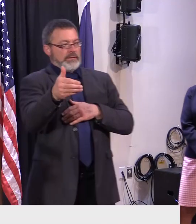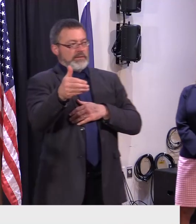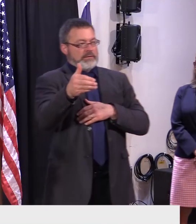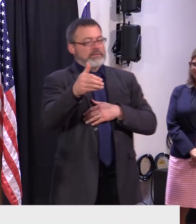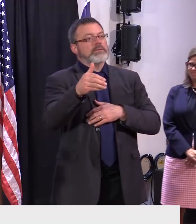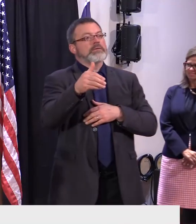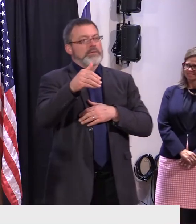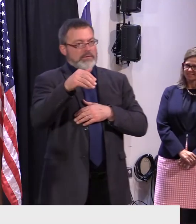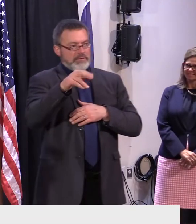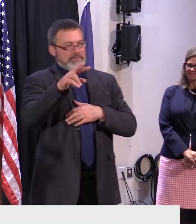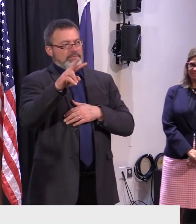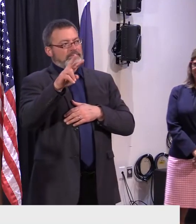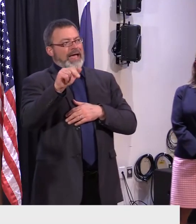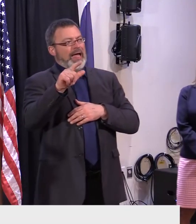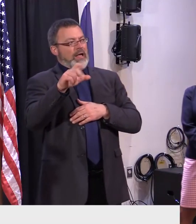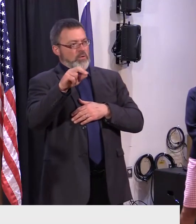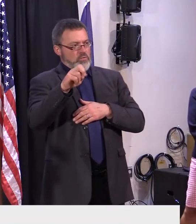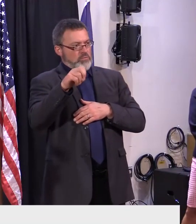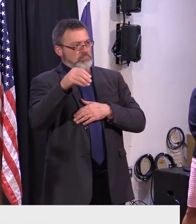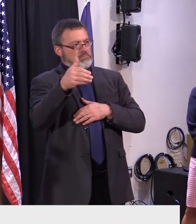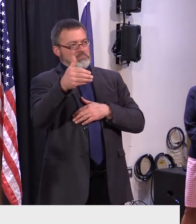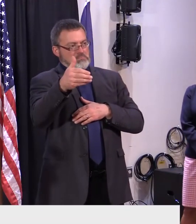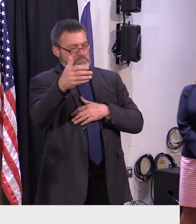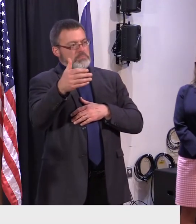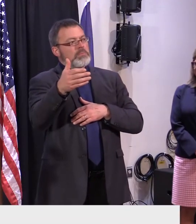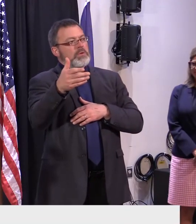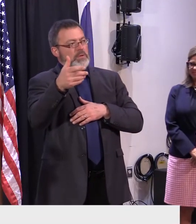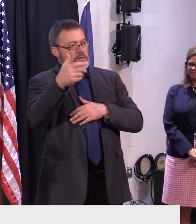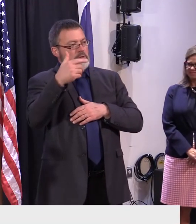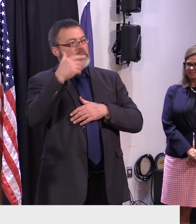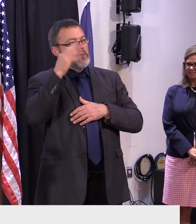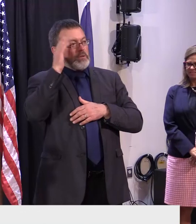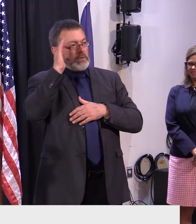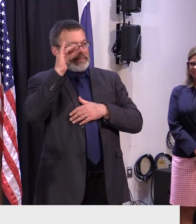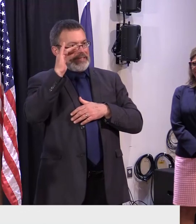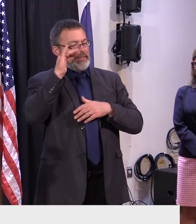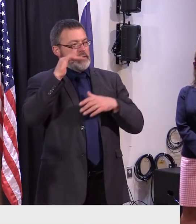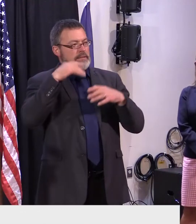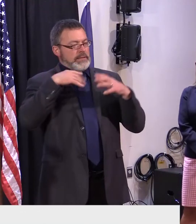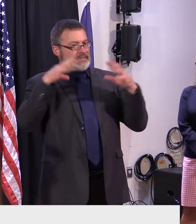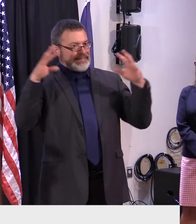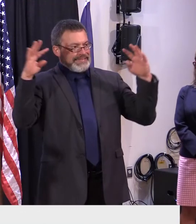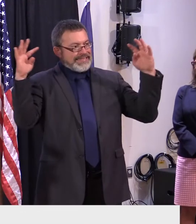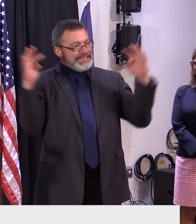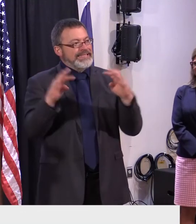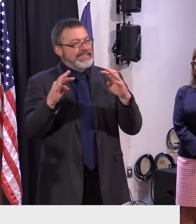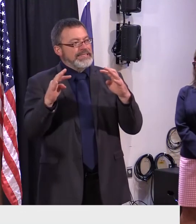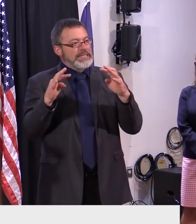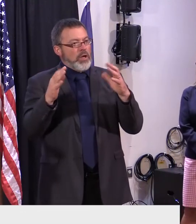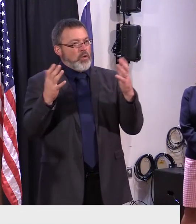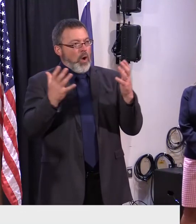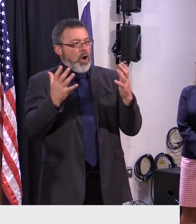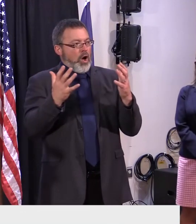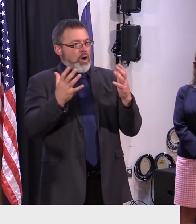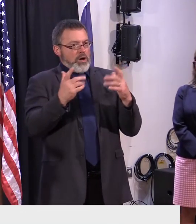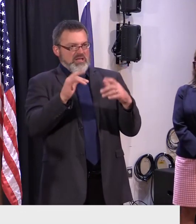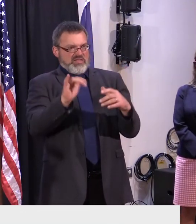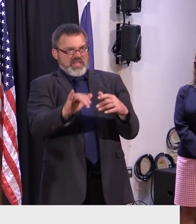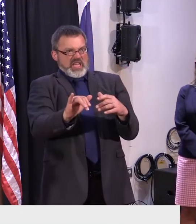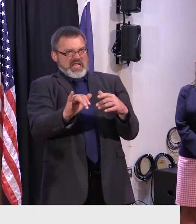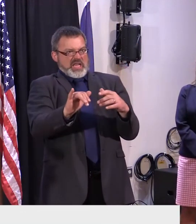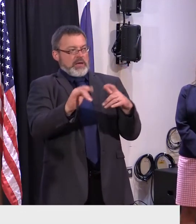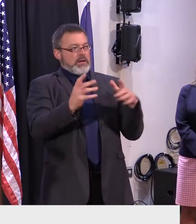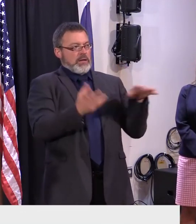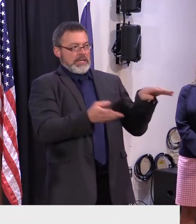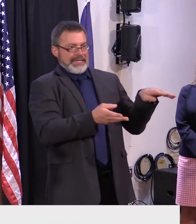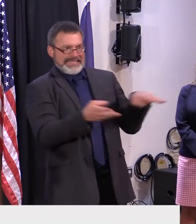talk about this because i think we all need to understand uh what the opportunities and the challenges are for us as